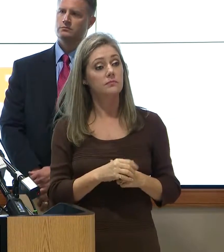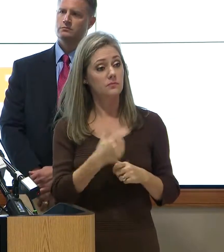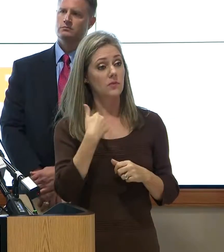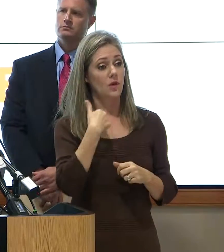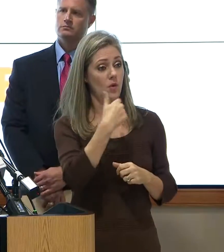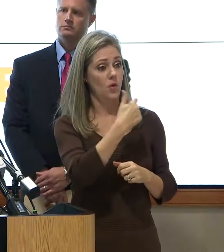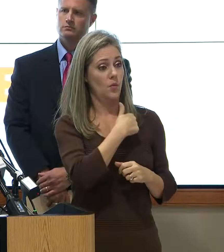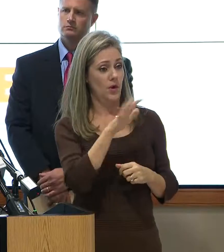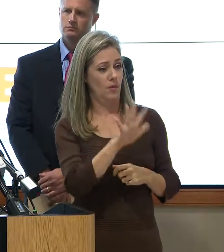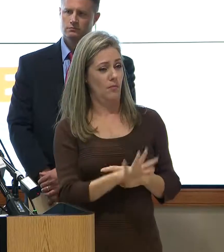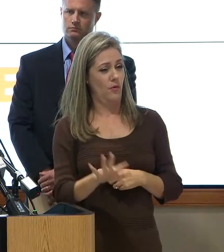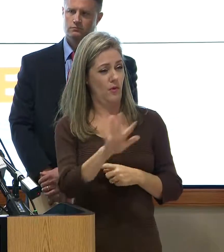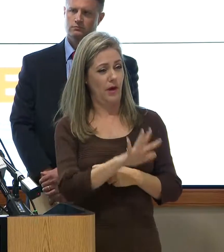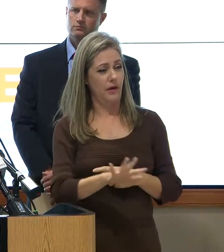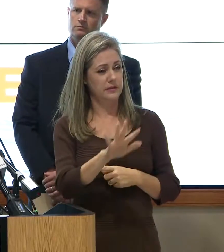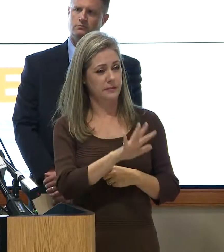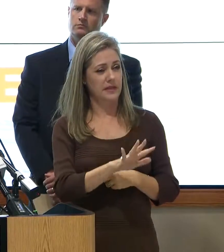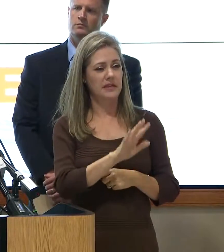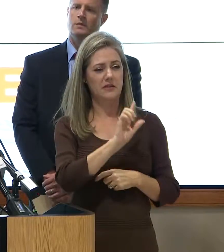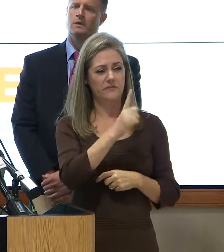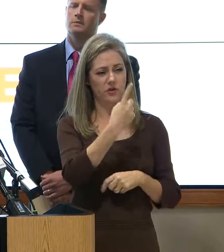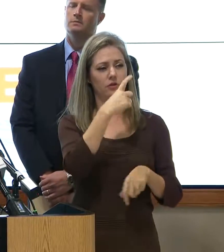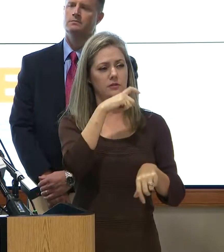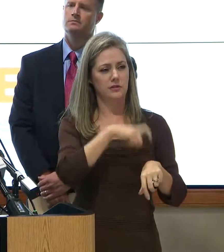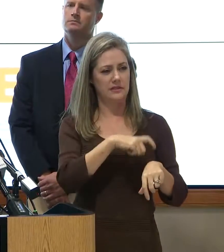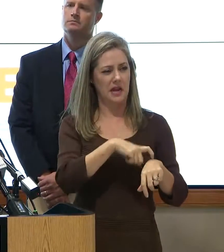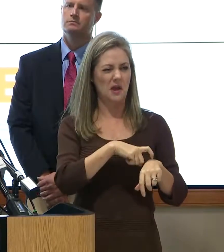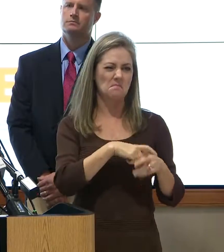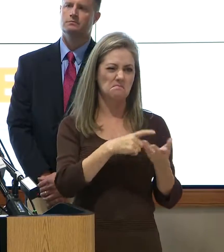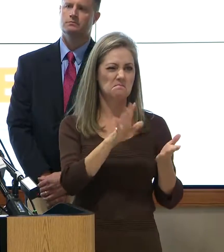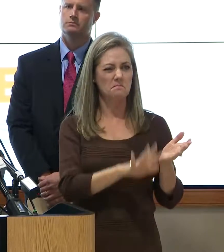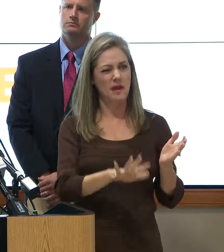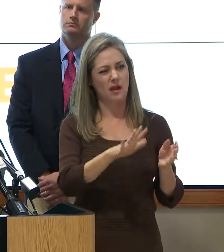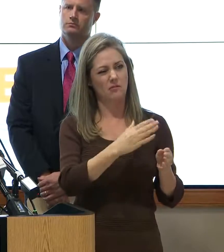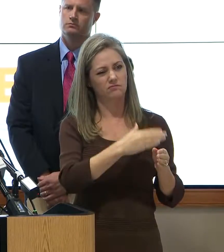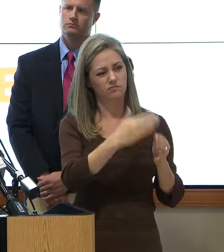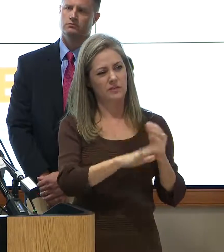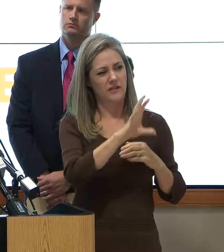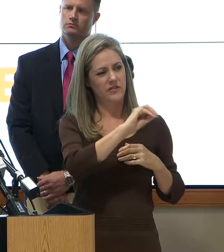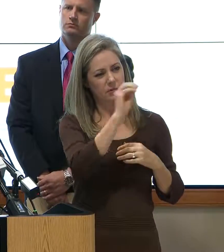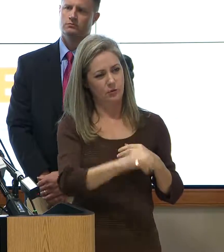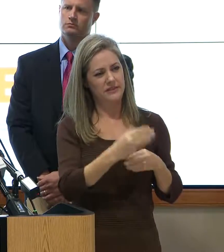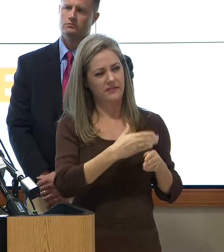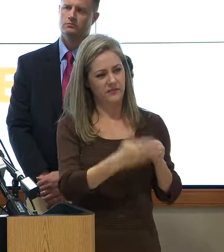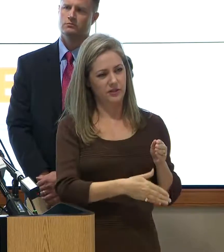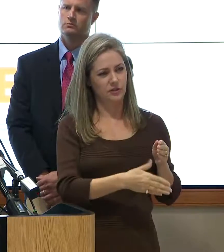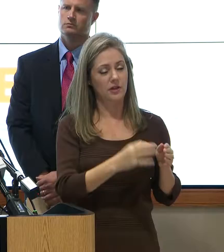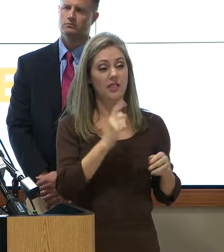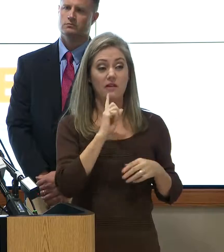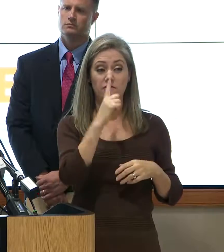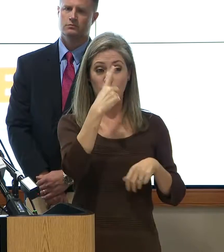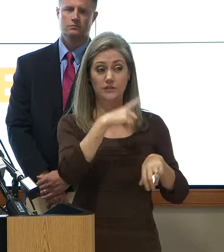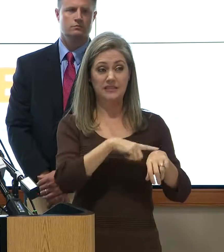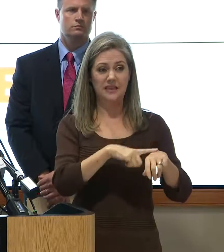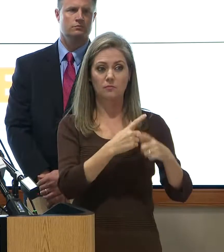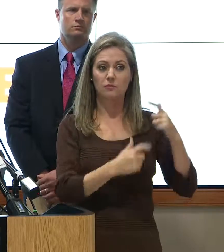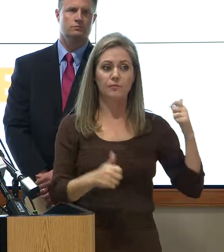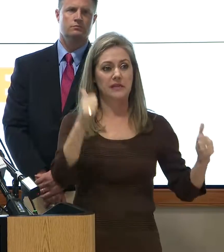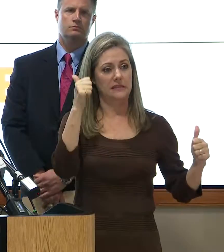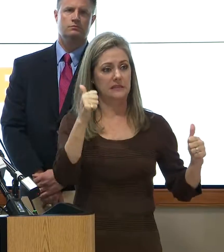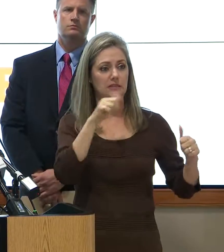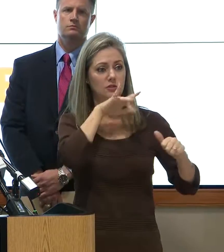We're approximately, on first pass, 50% complete. And like I said, first pass is the largest amount of debris.